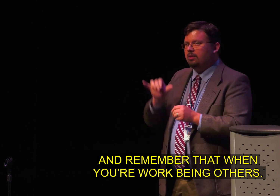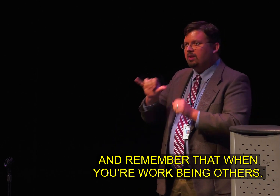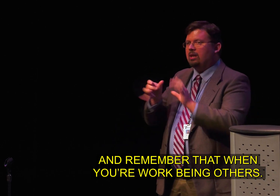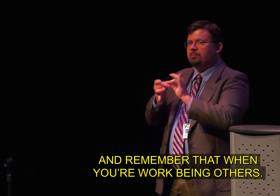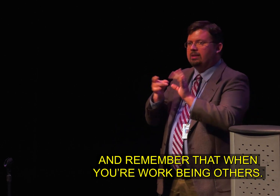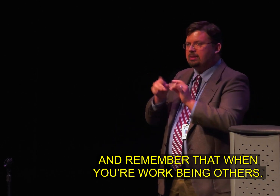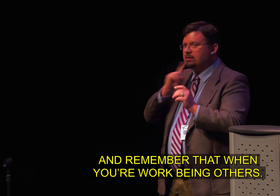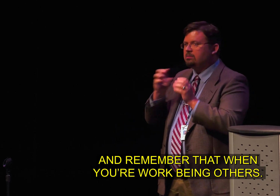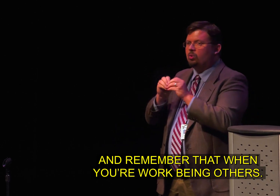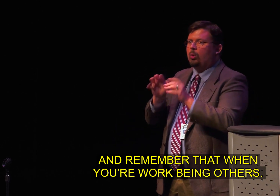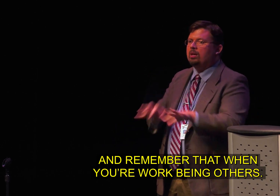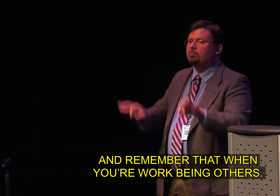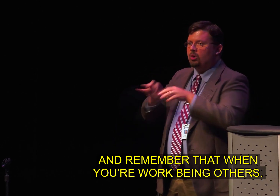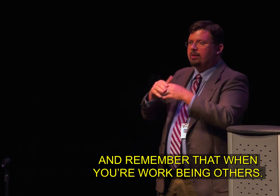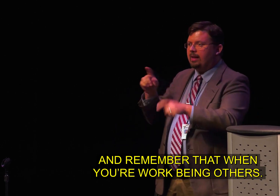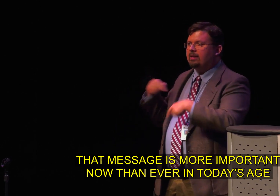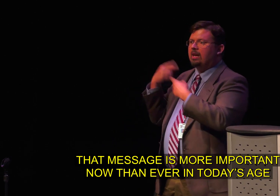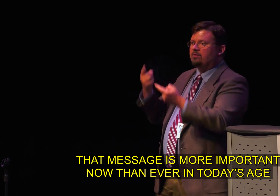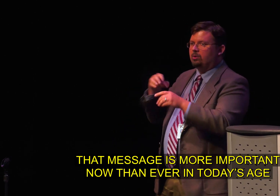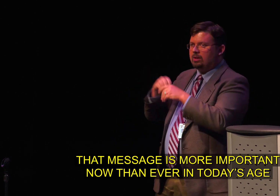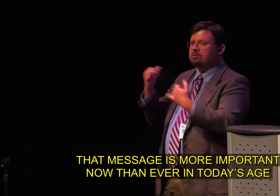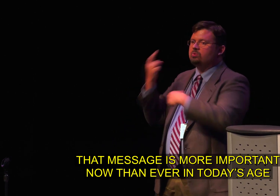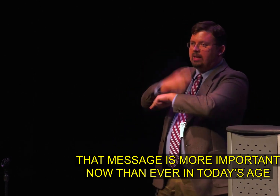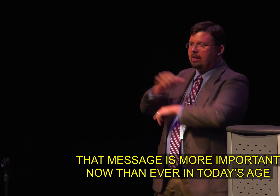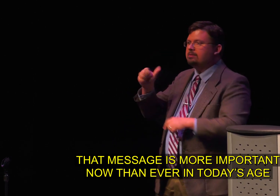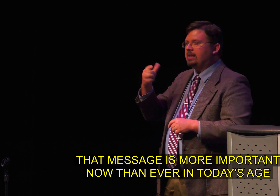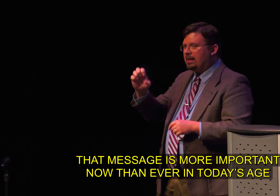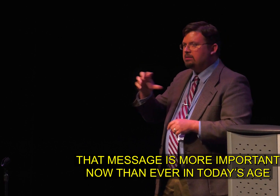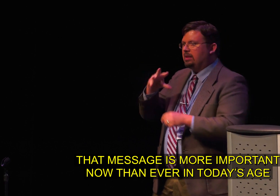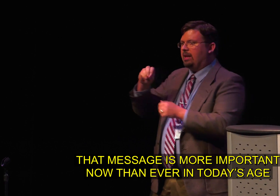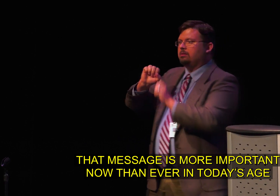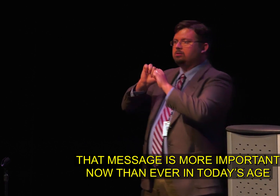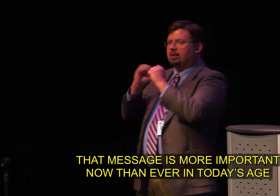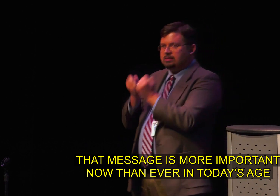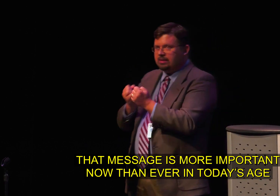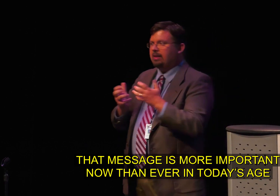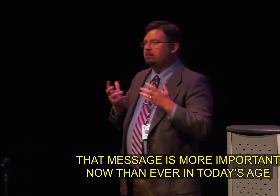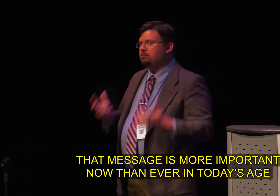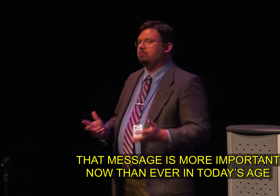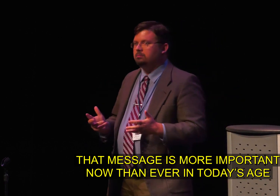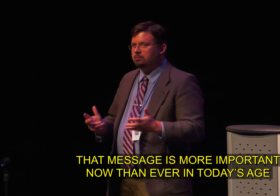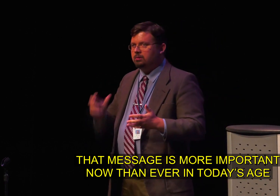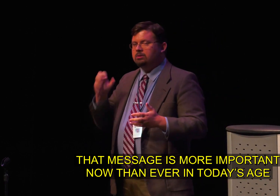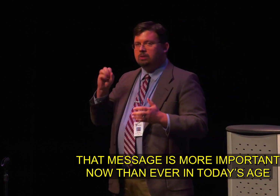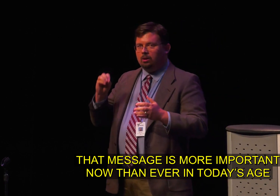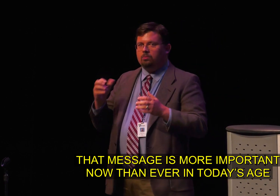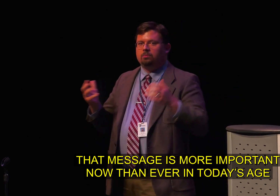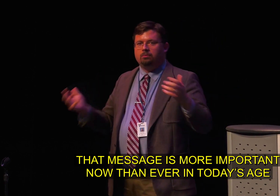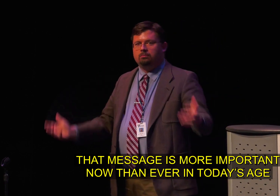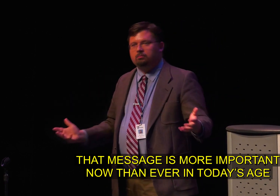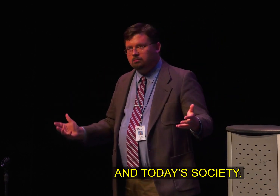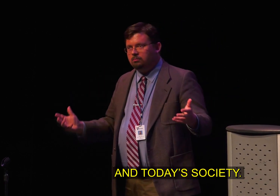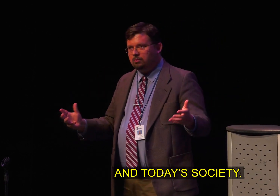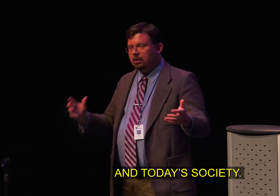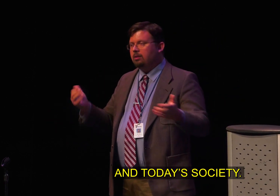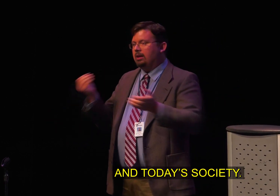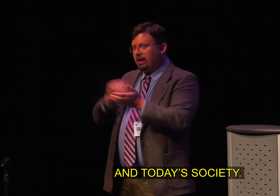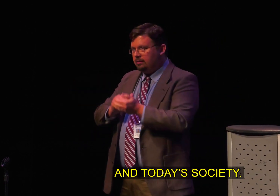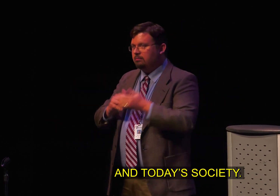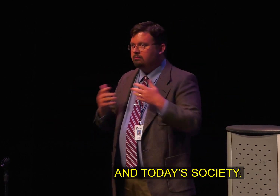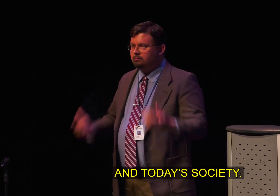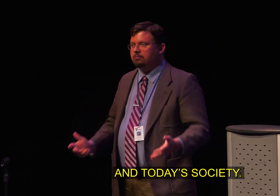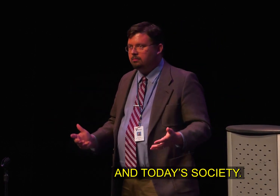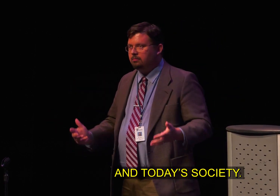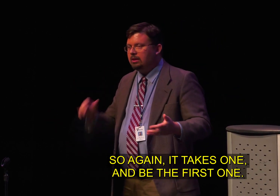when you're working with others. That message is more important now than ever in today's age and today's